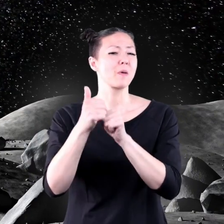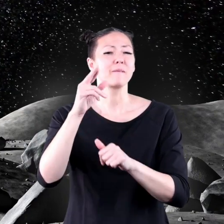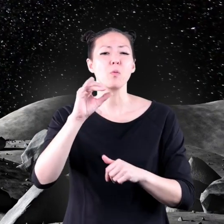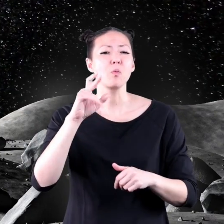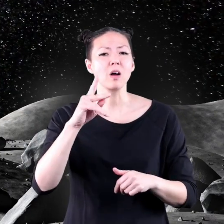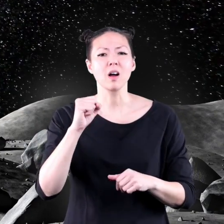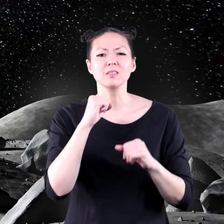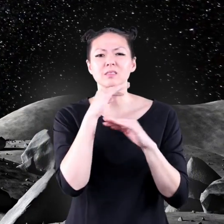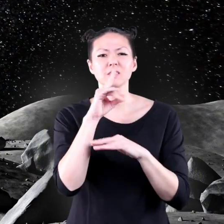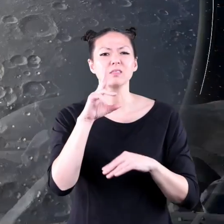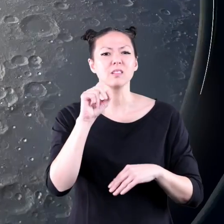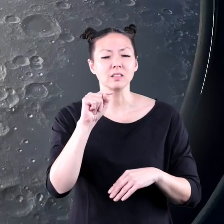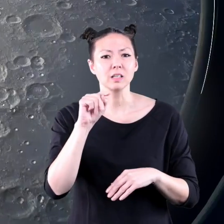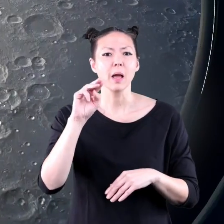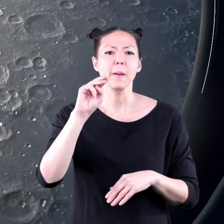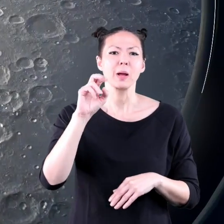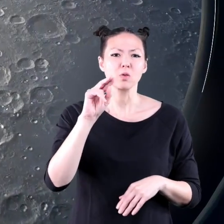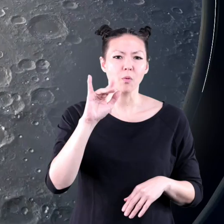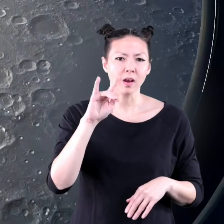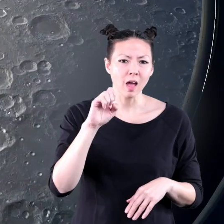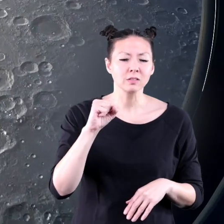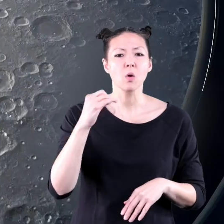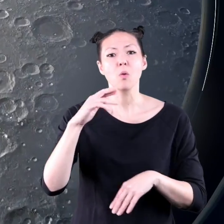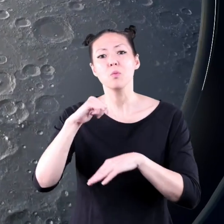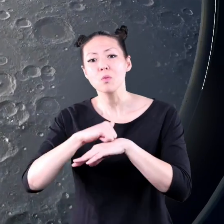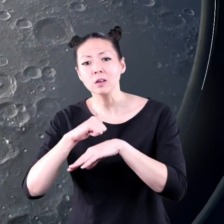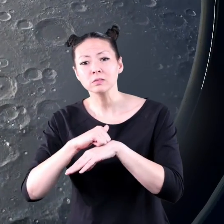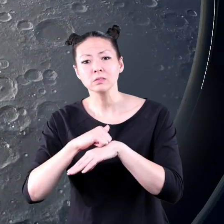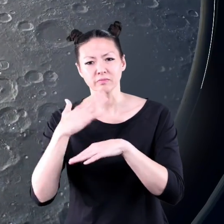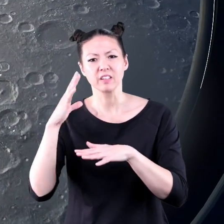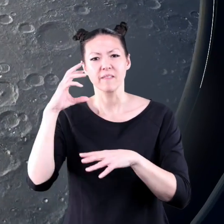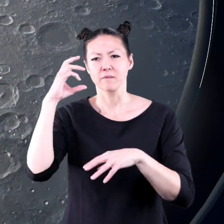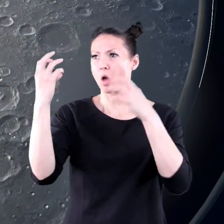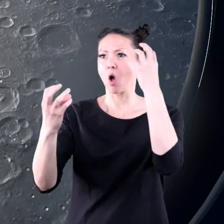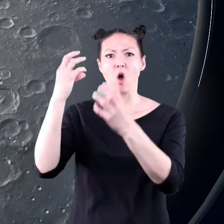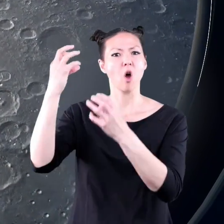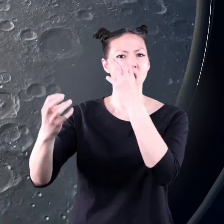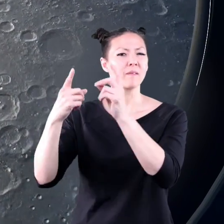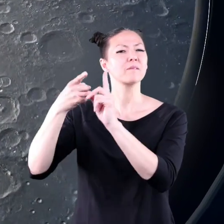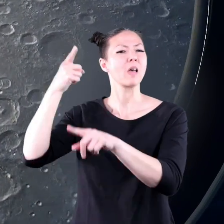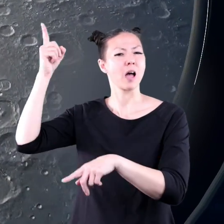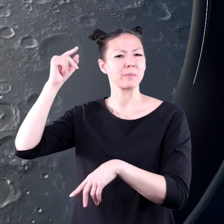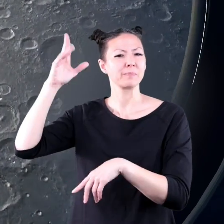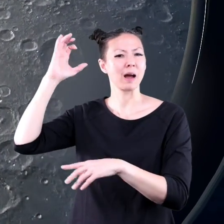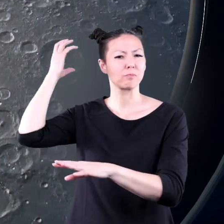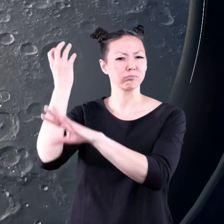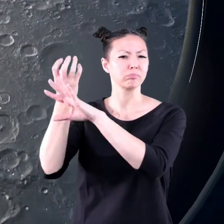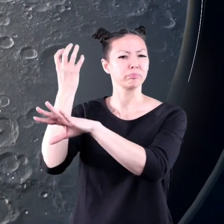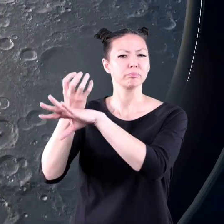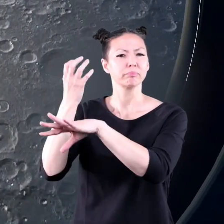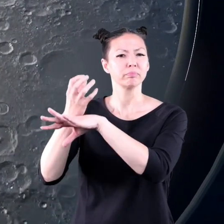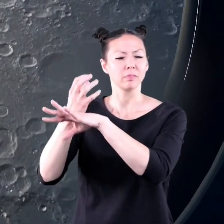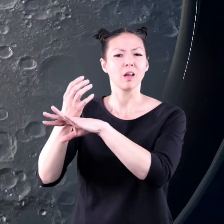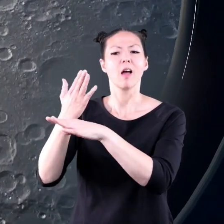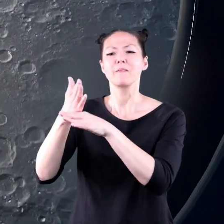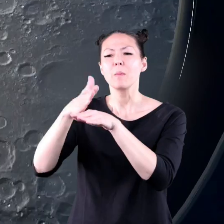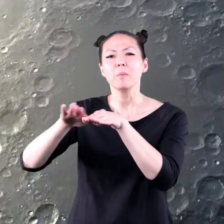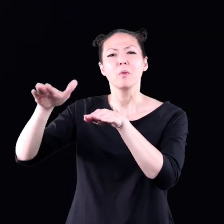dust meteorites or rocks that have fallen from space have caused craters on the moon but